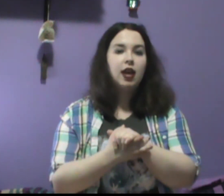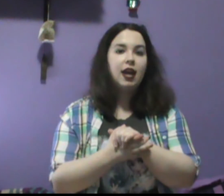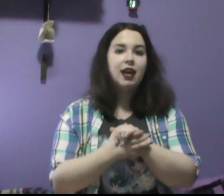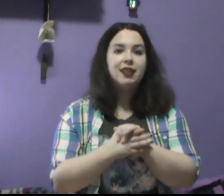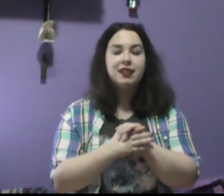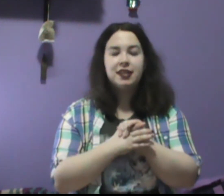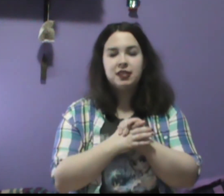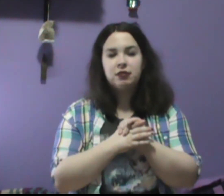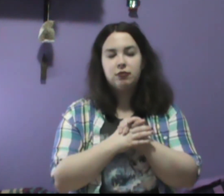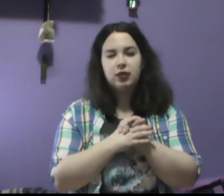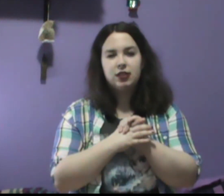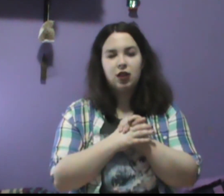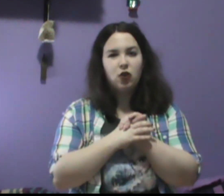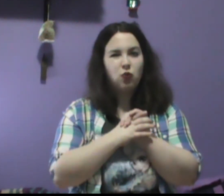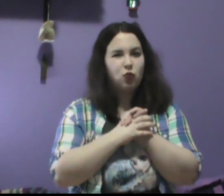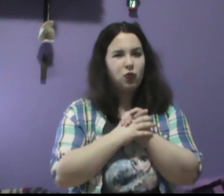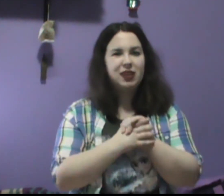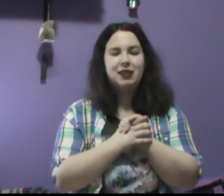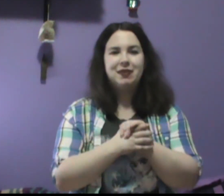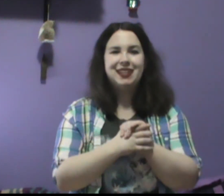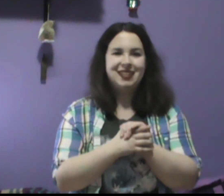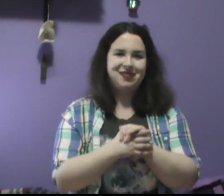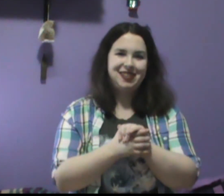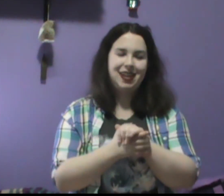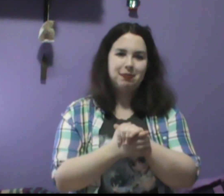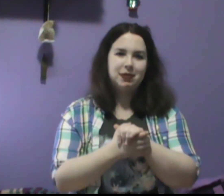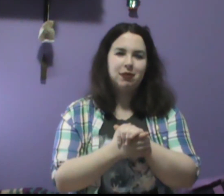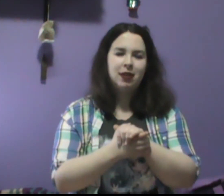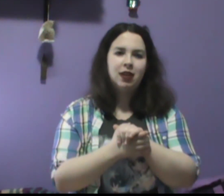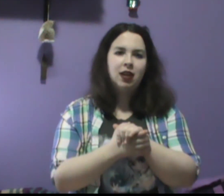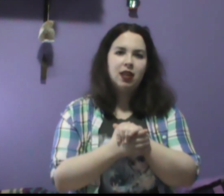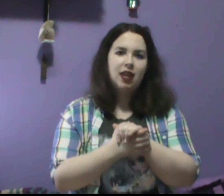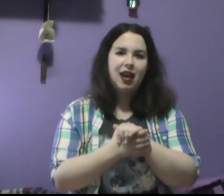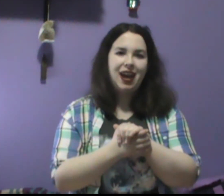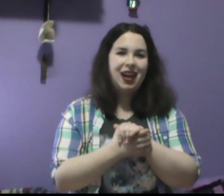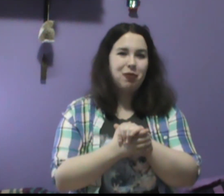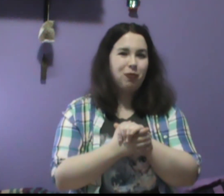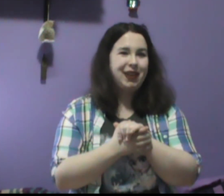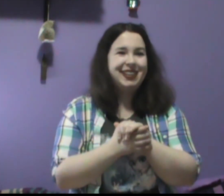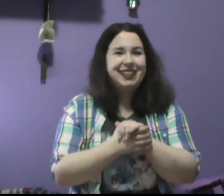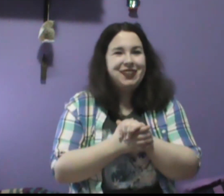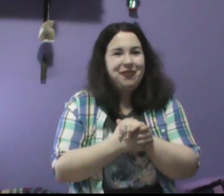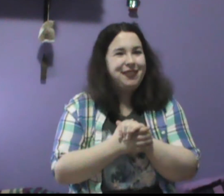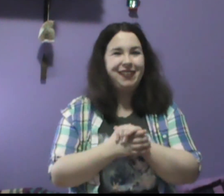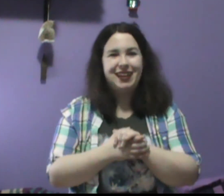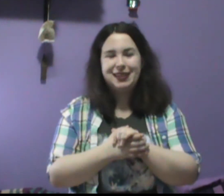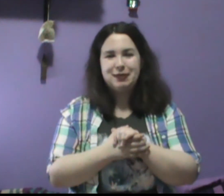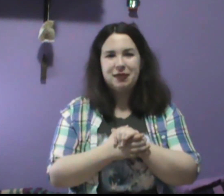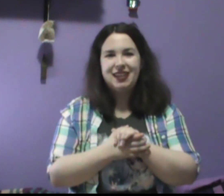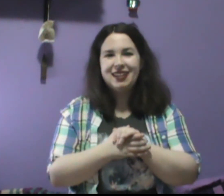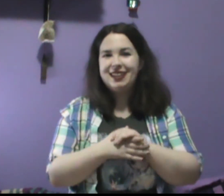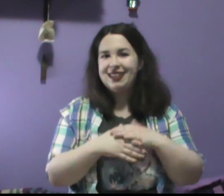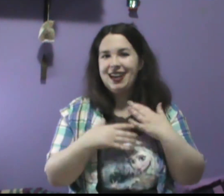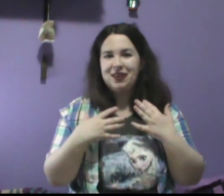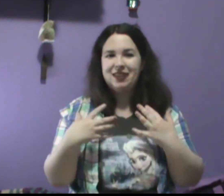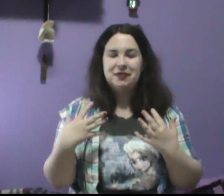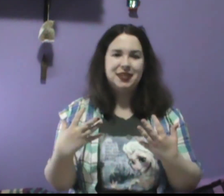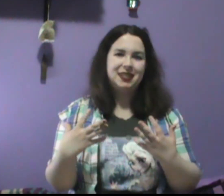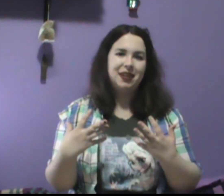And this was a really, really interesting episode that I really don't know how to explain it in that great of a detail